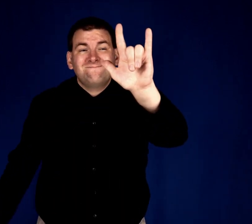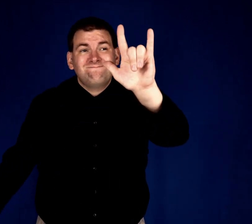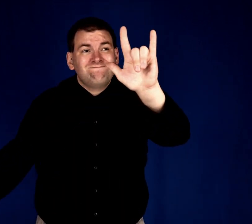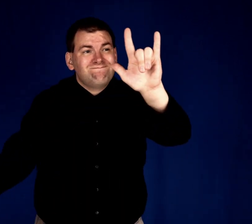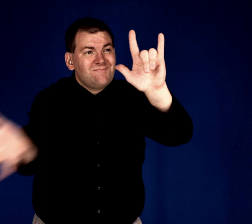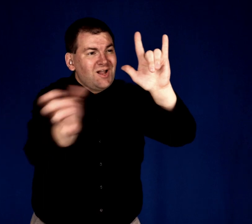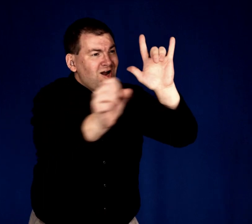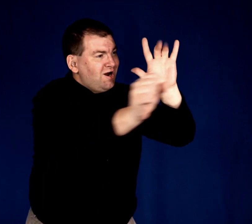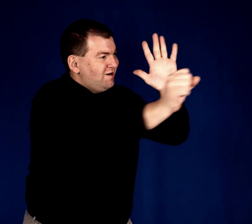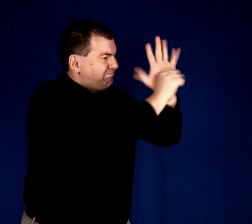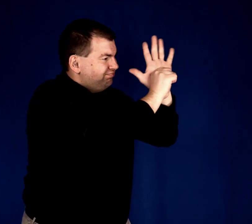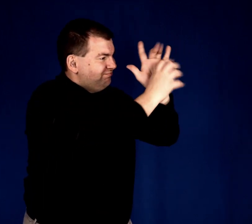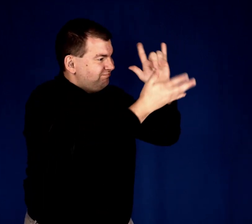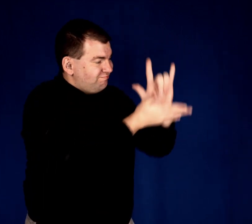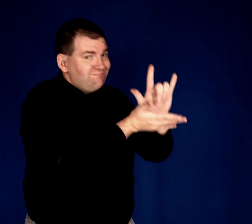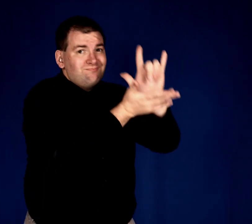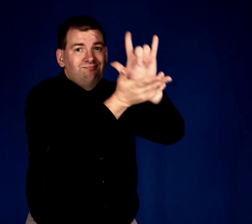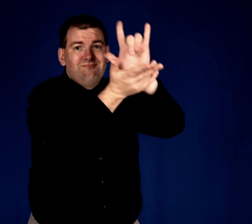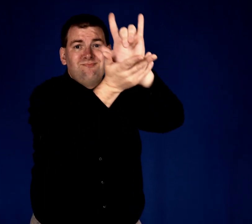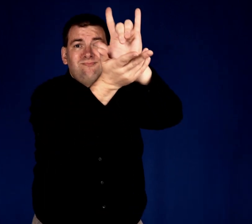I know